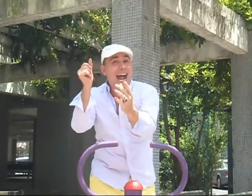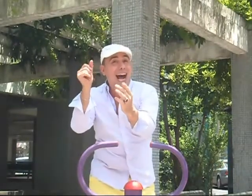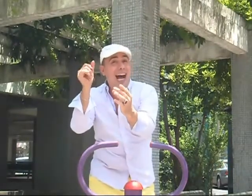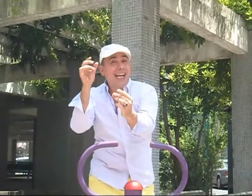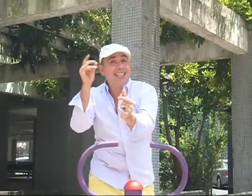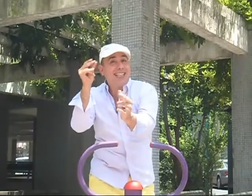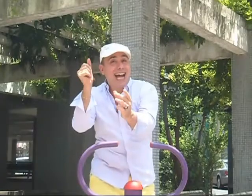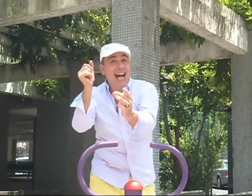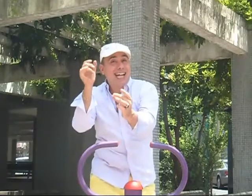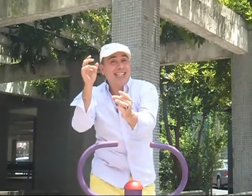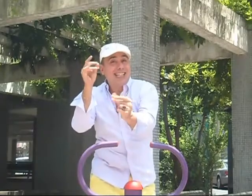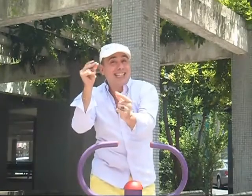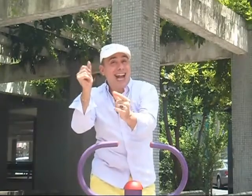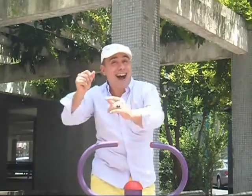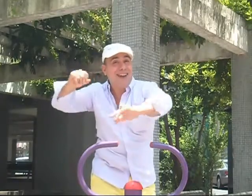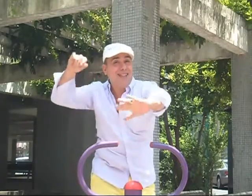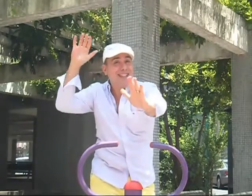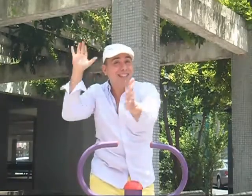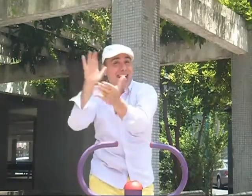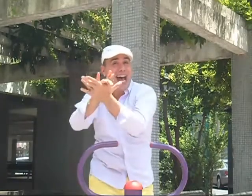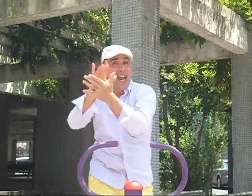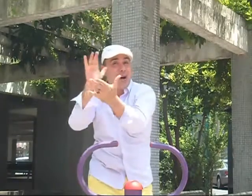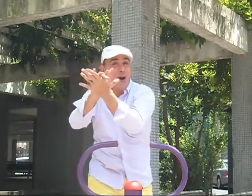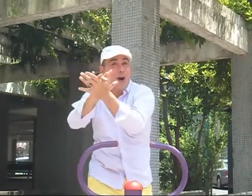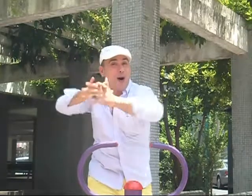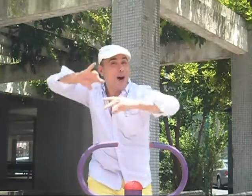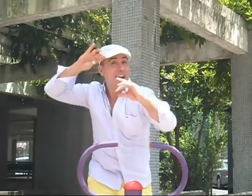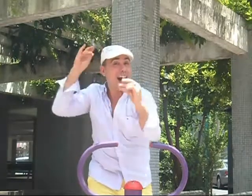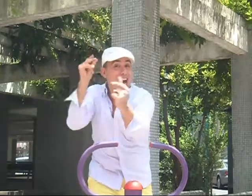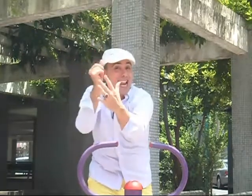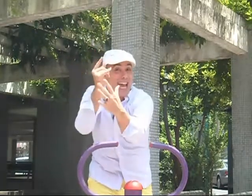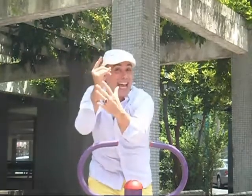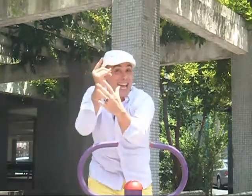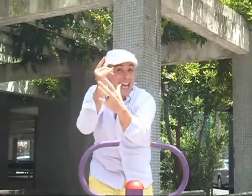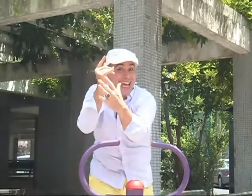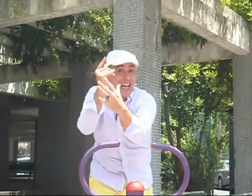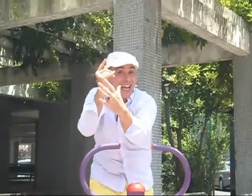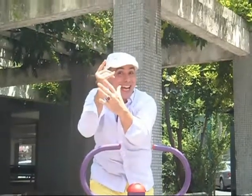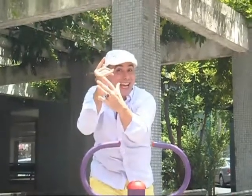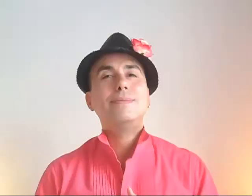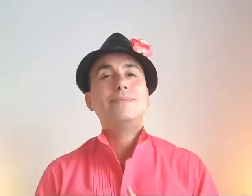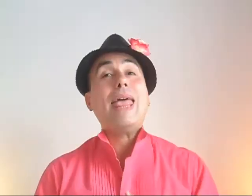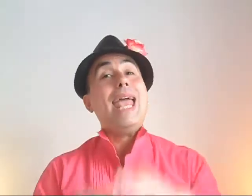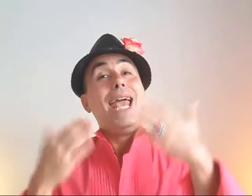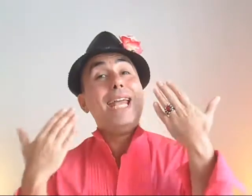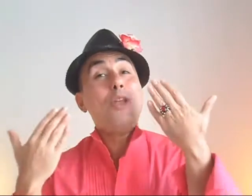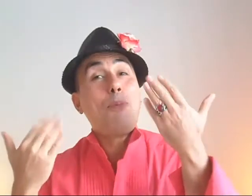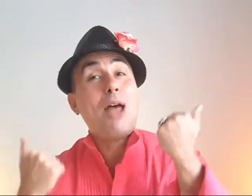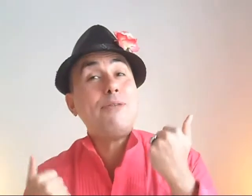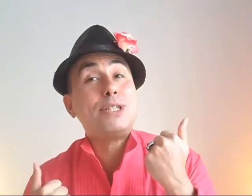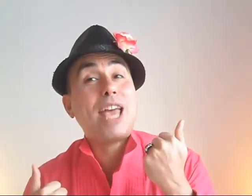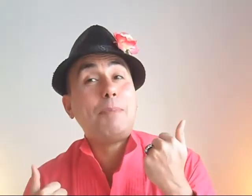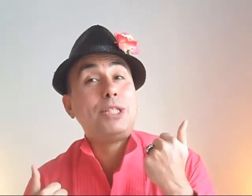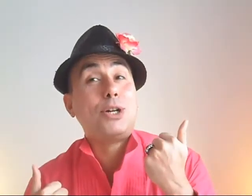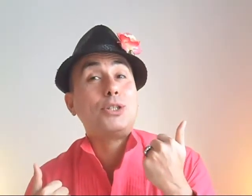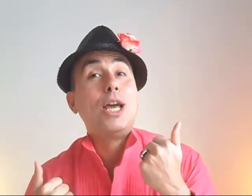gran, gran, gran, trero. Ale! In the previous episode,